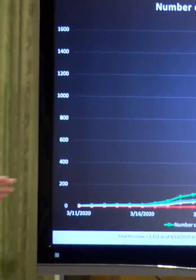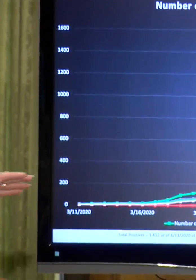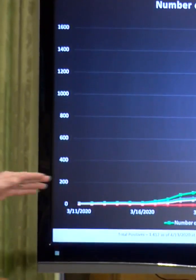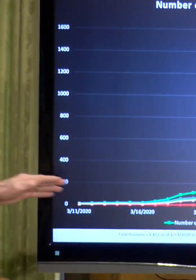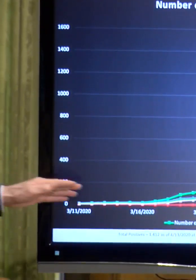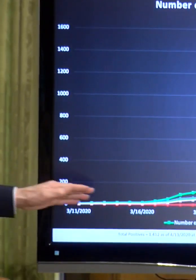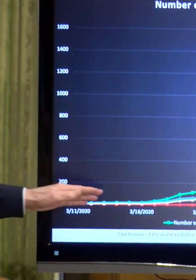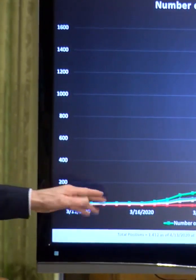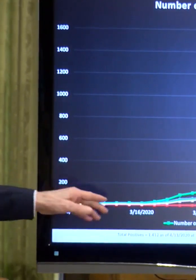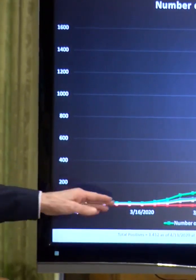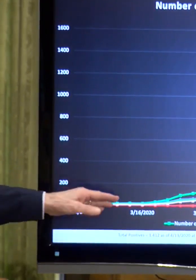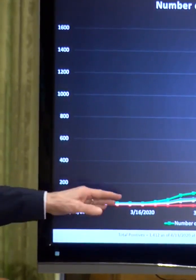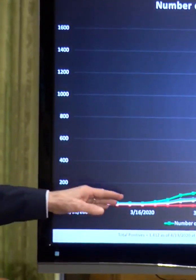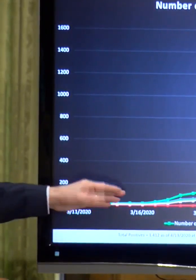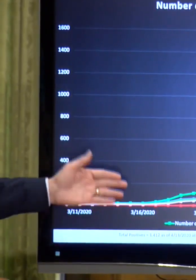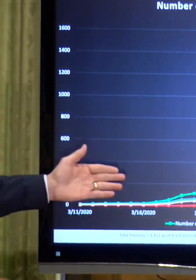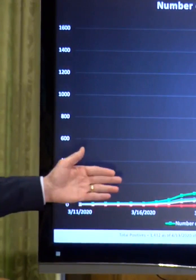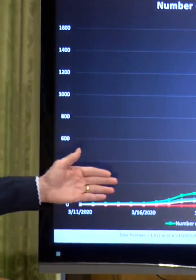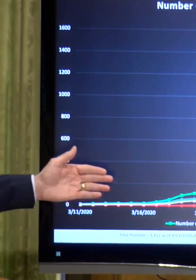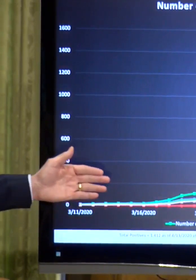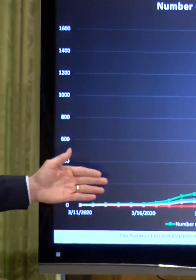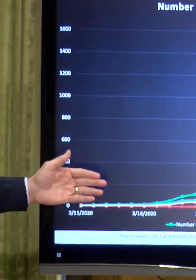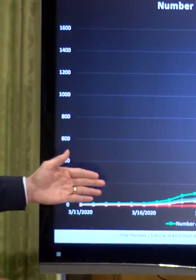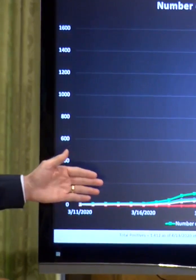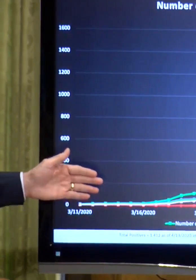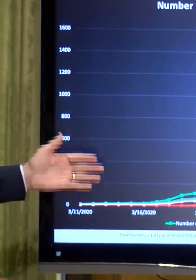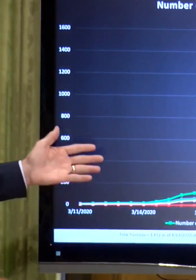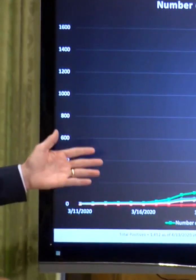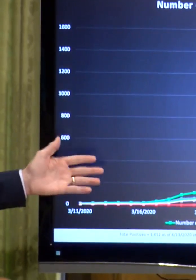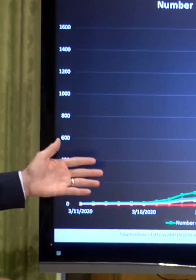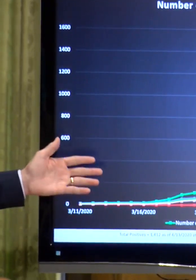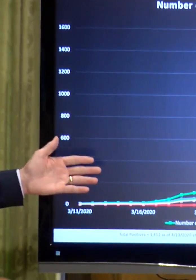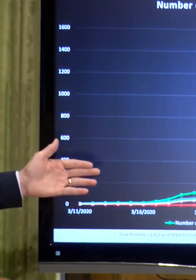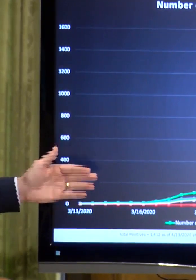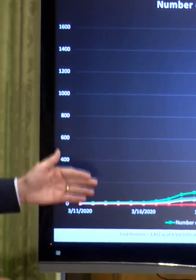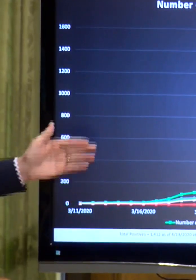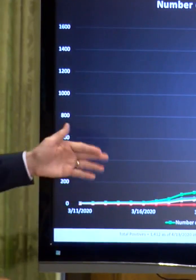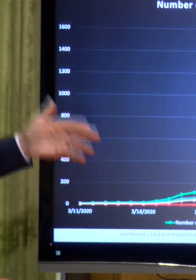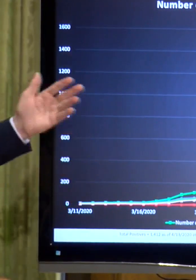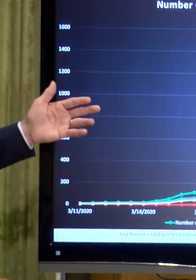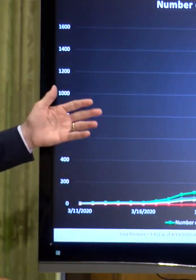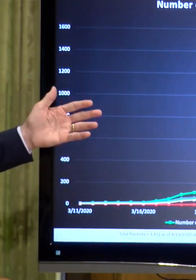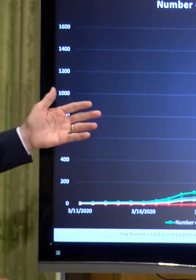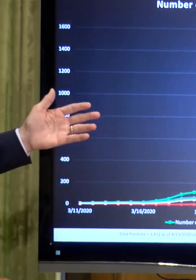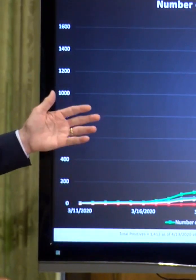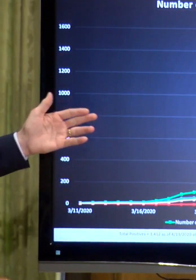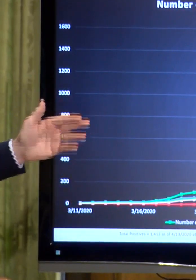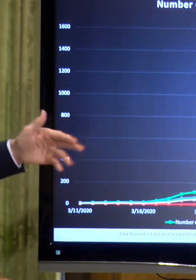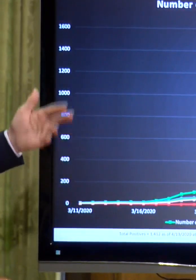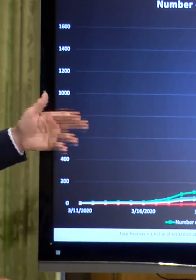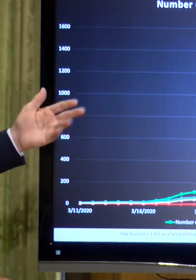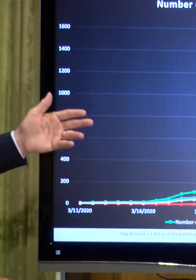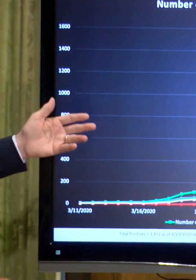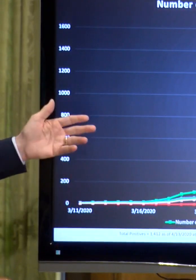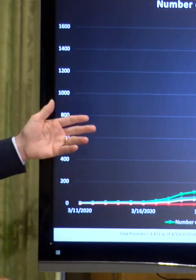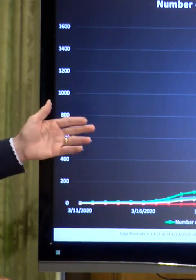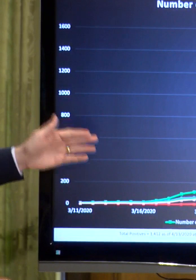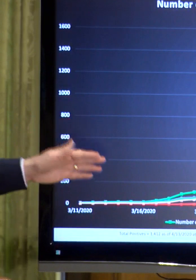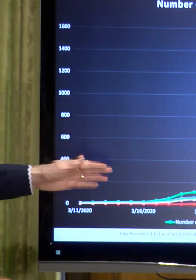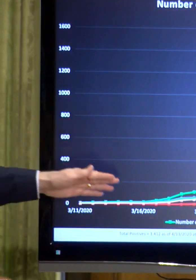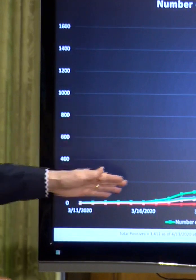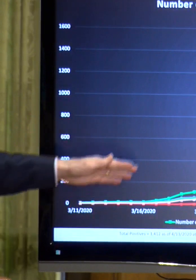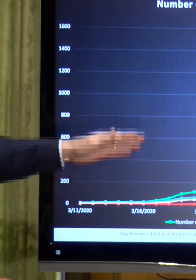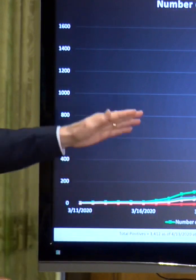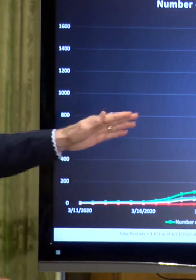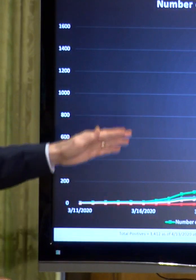positive cases as a whole. And they're always going to go up because it's a cumulative number, and you add to that